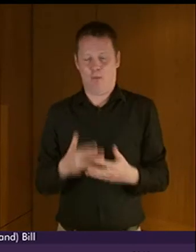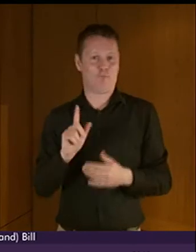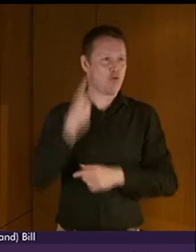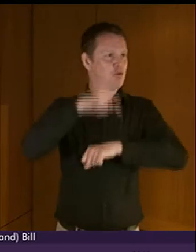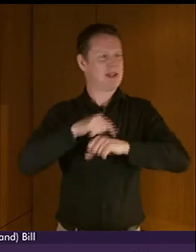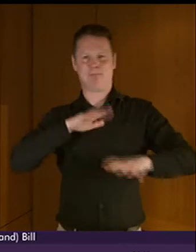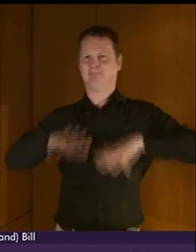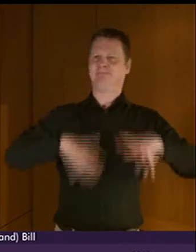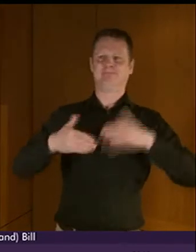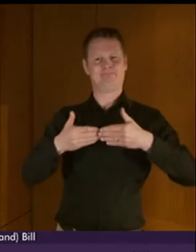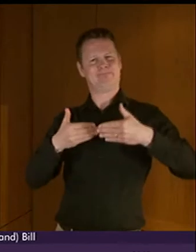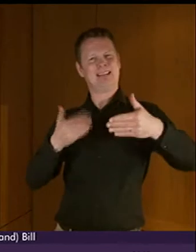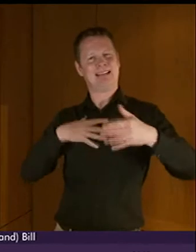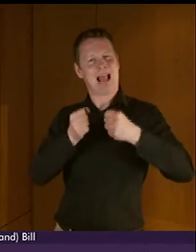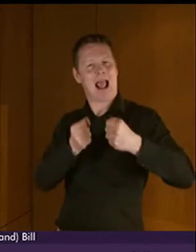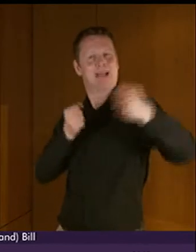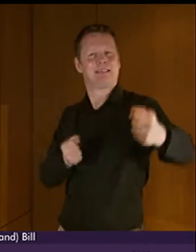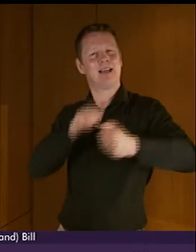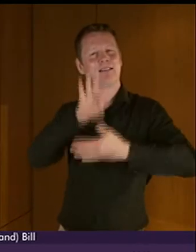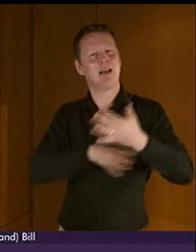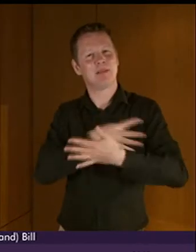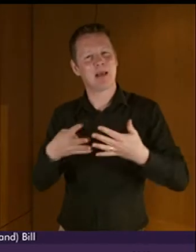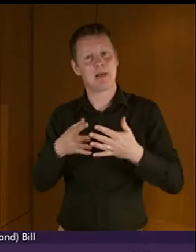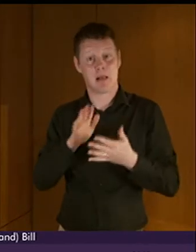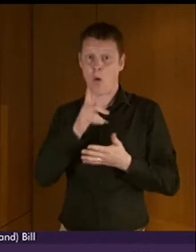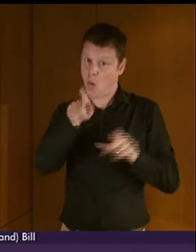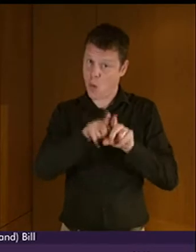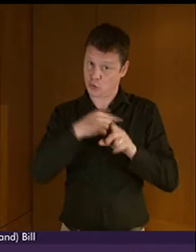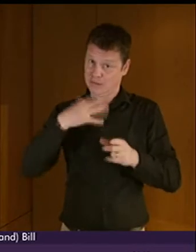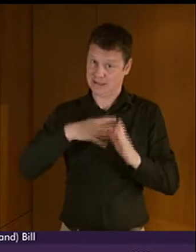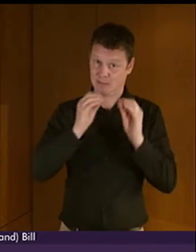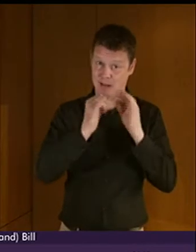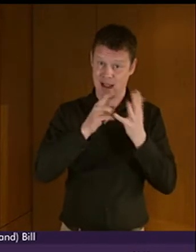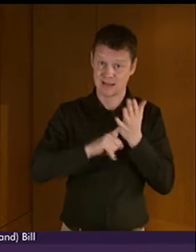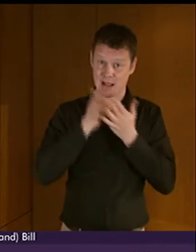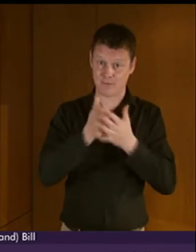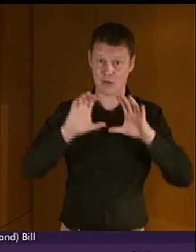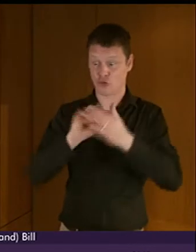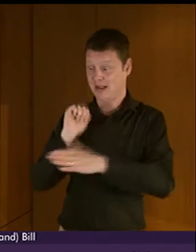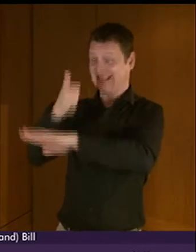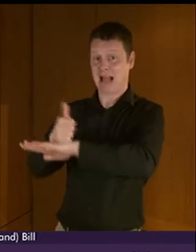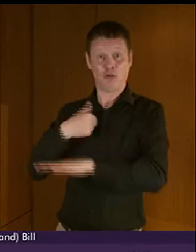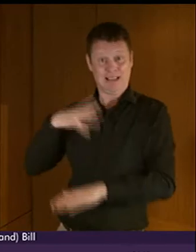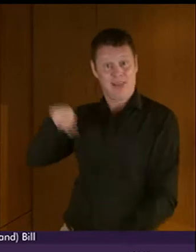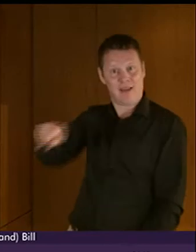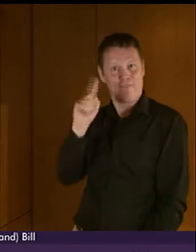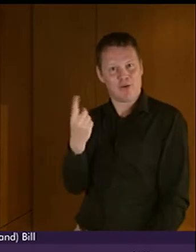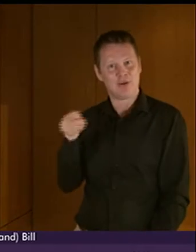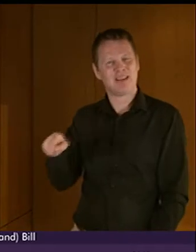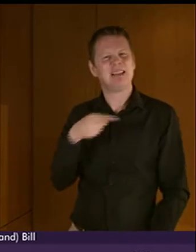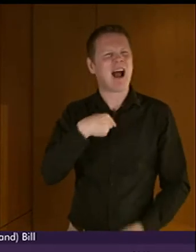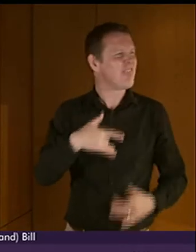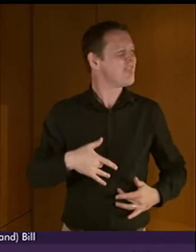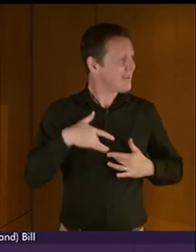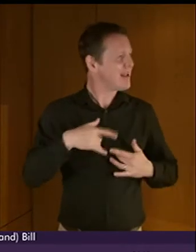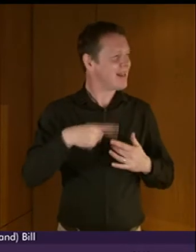An extended timetable would allow for the BSL National Advisory Group to be established, and I think it is likely that the committee would support such an amendment to the